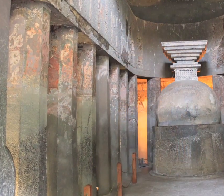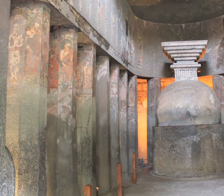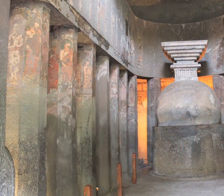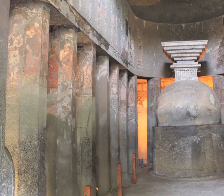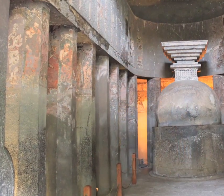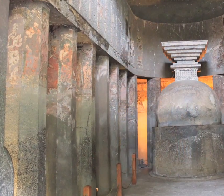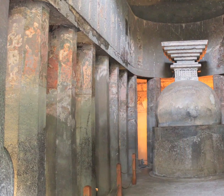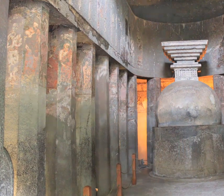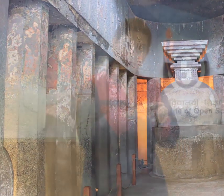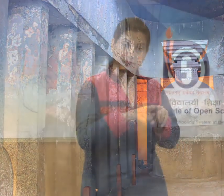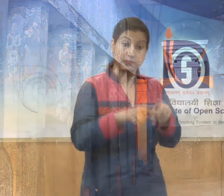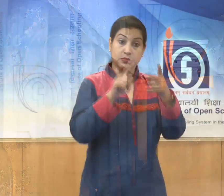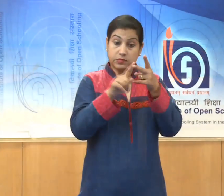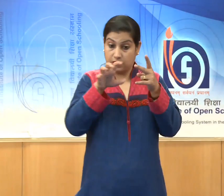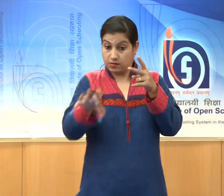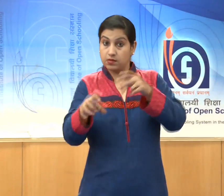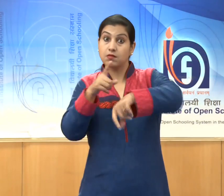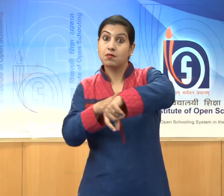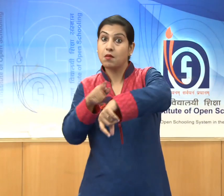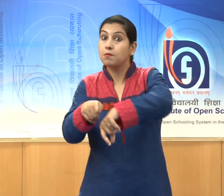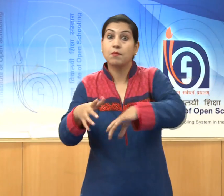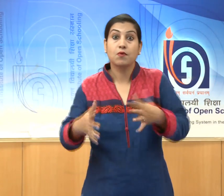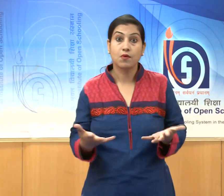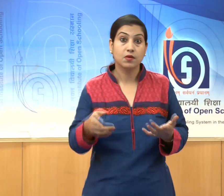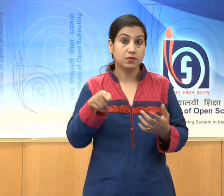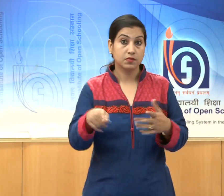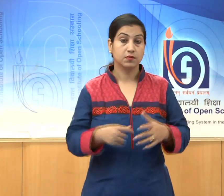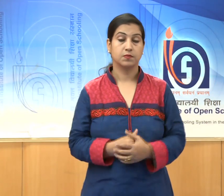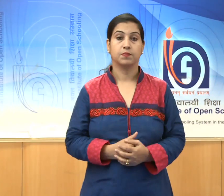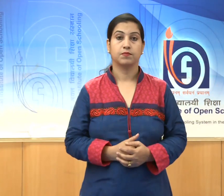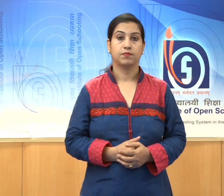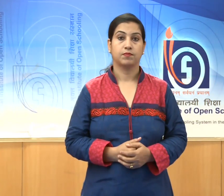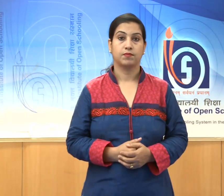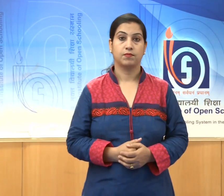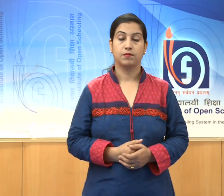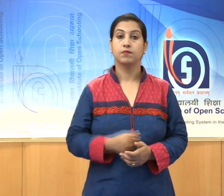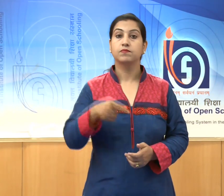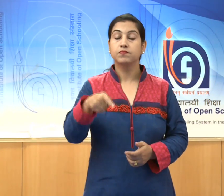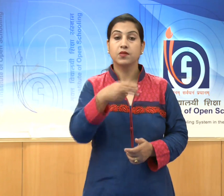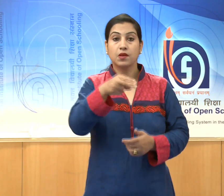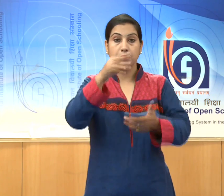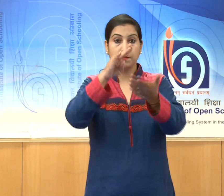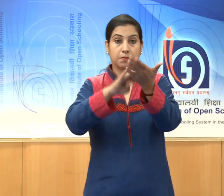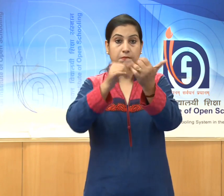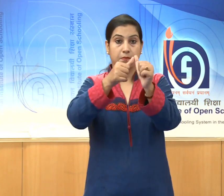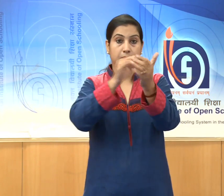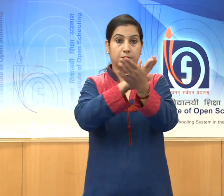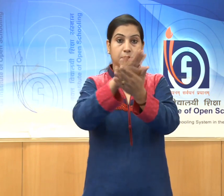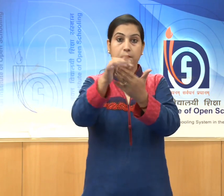And the second phase is known as Mahayana phase.